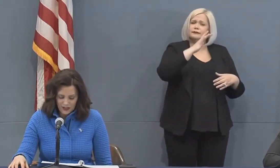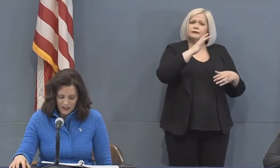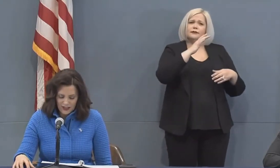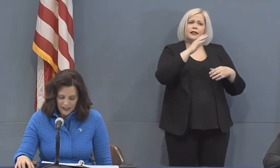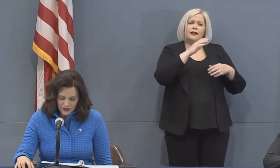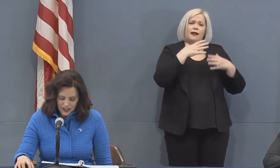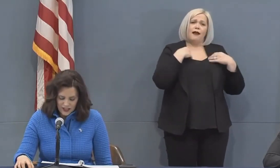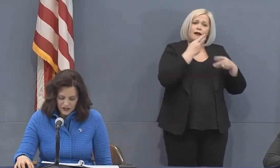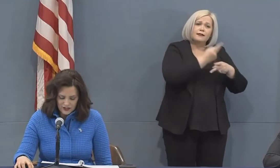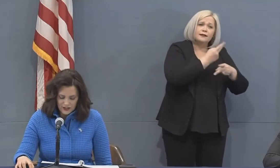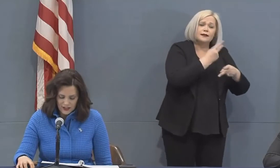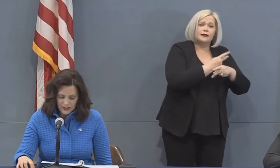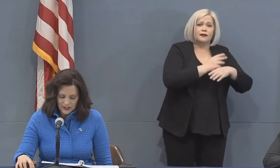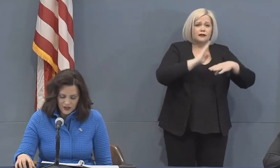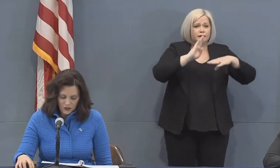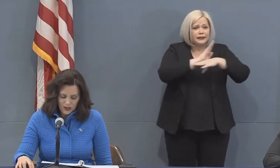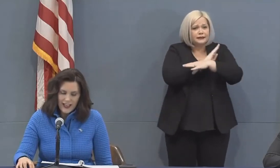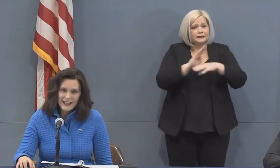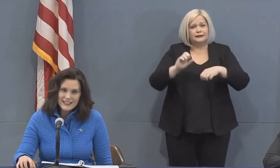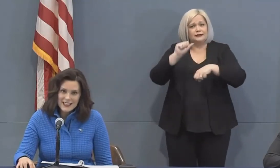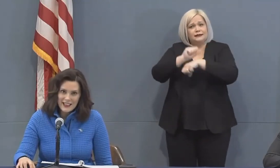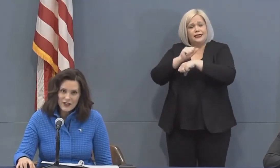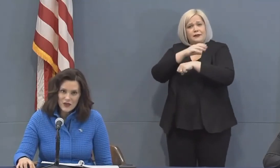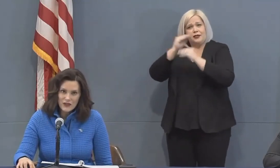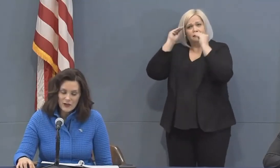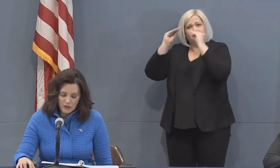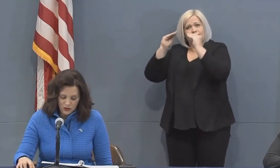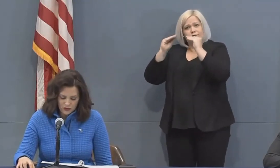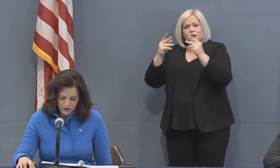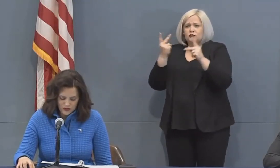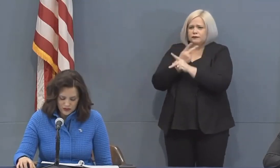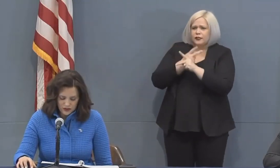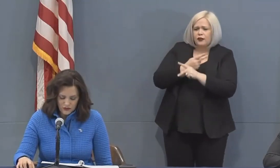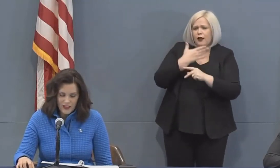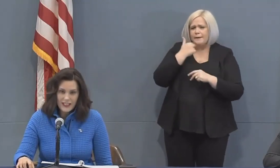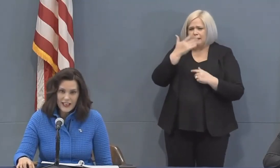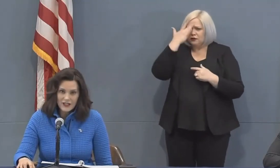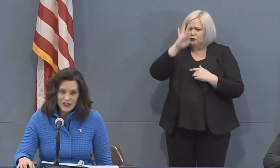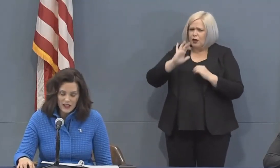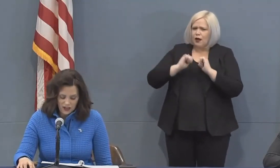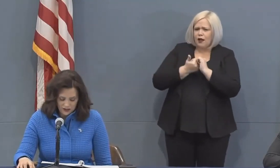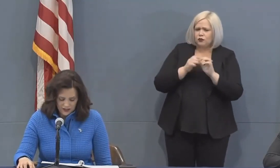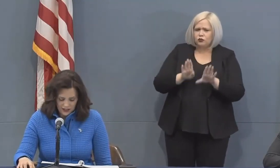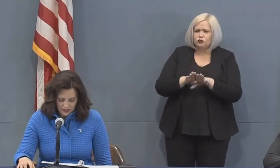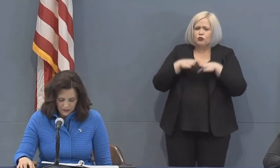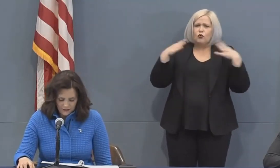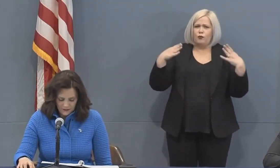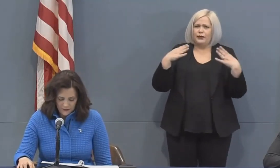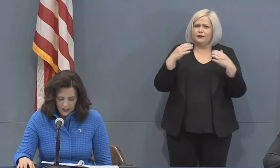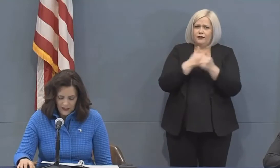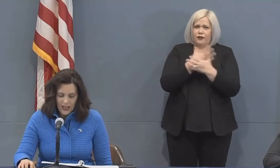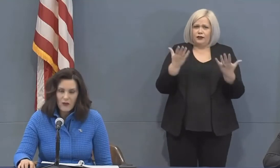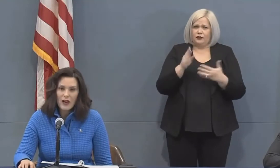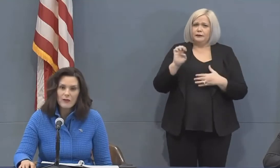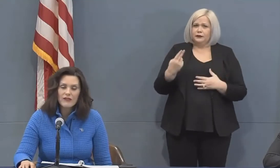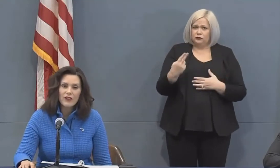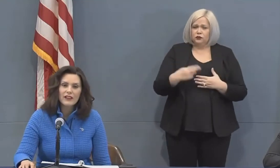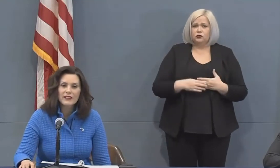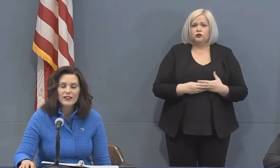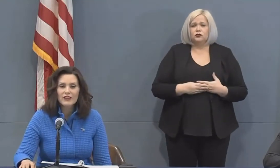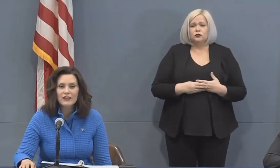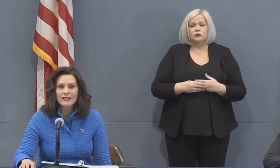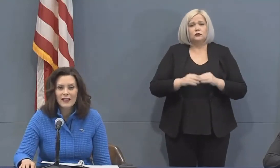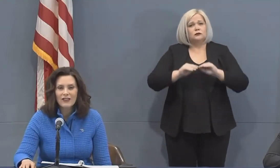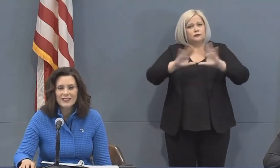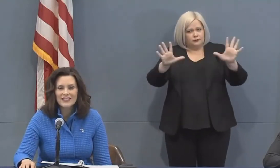labor and education to work on a data-driven approach to re-engaging our state. I want to be